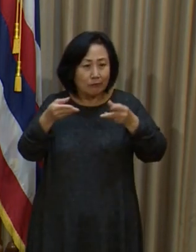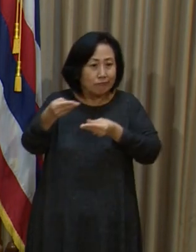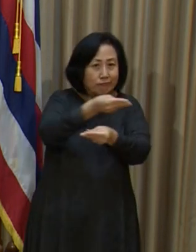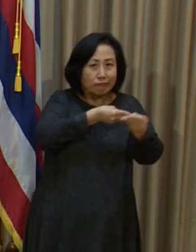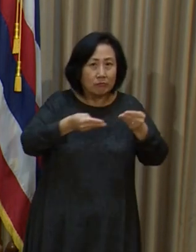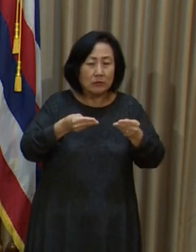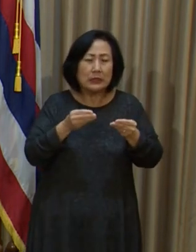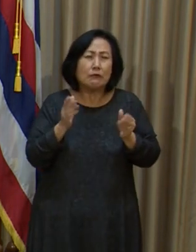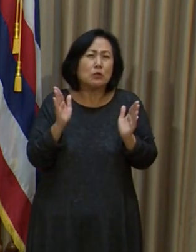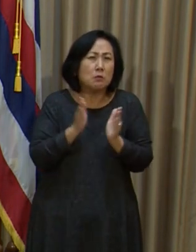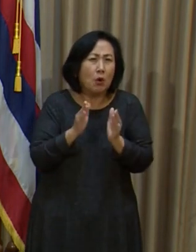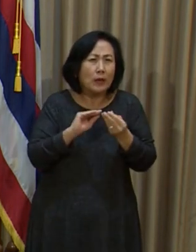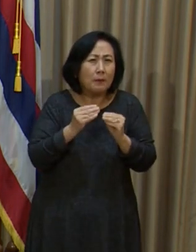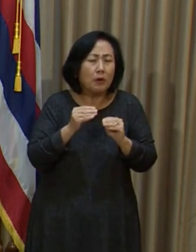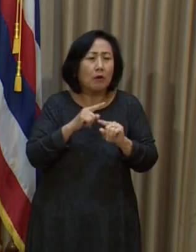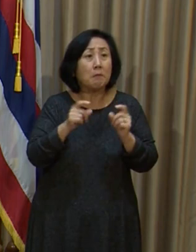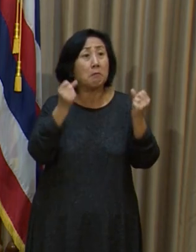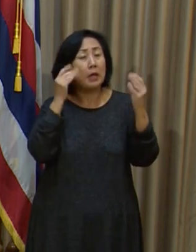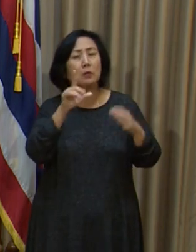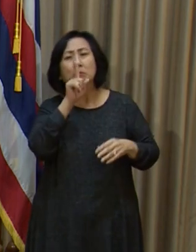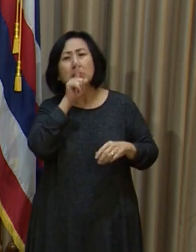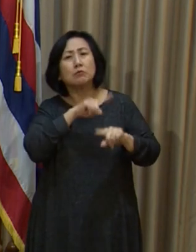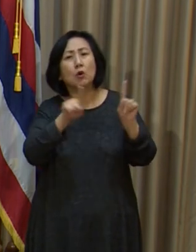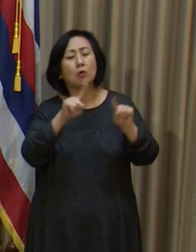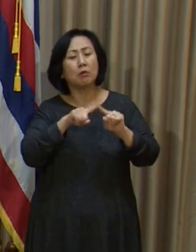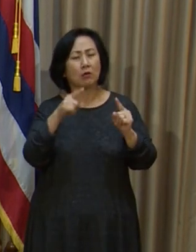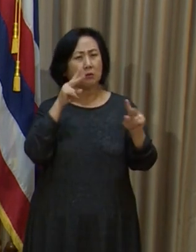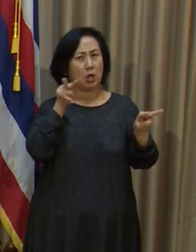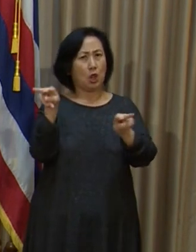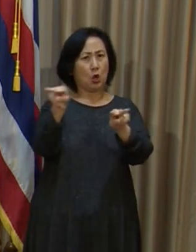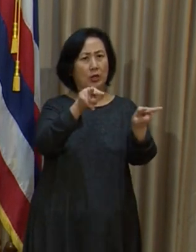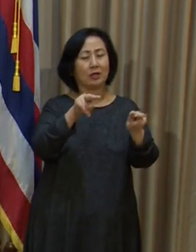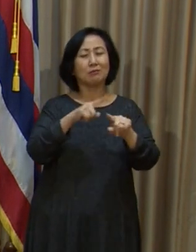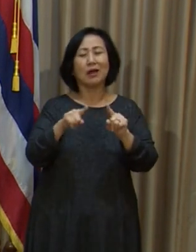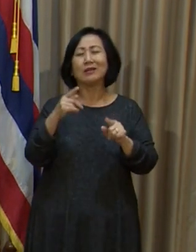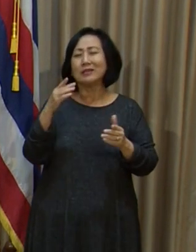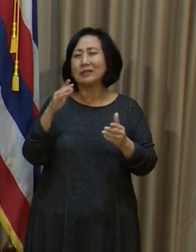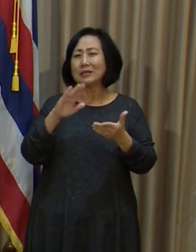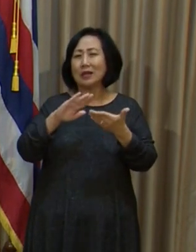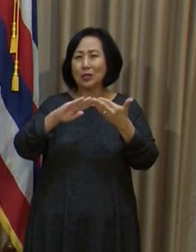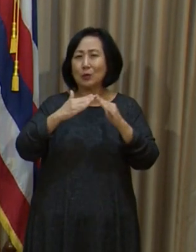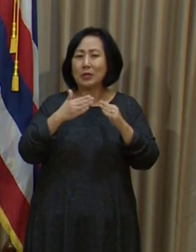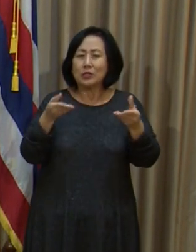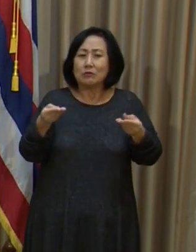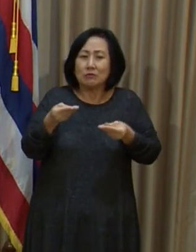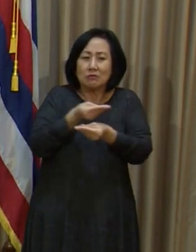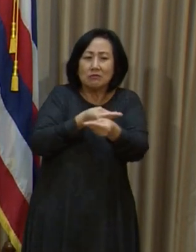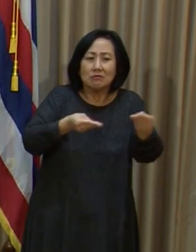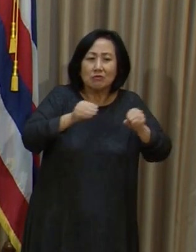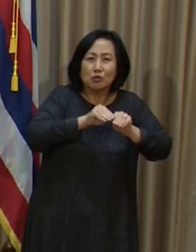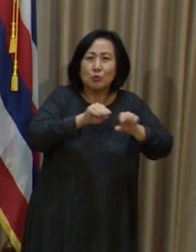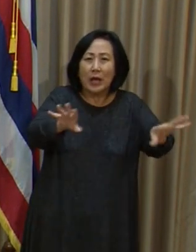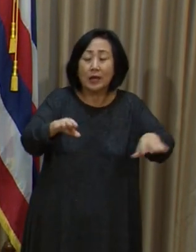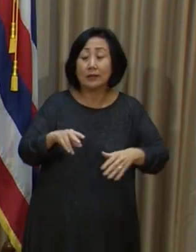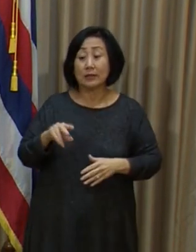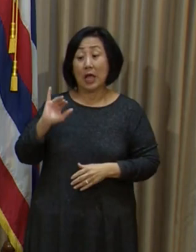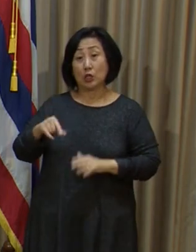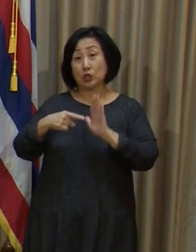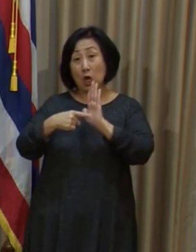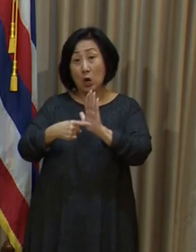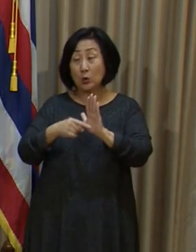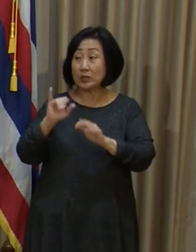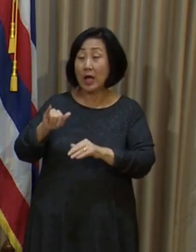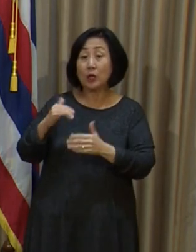small right now. We haven't detected a lot of these cases, and we've been looking. But it is an indicator that these strains will